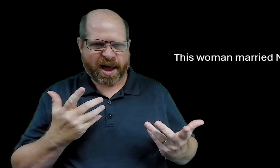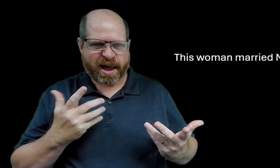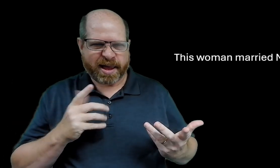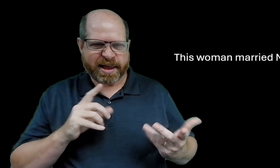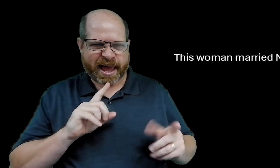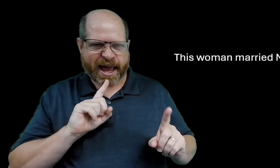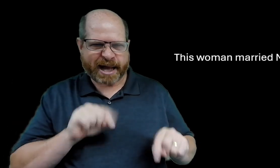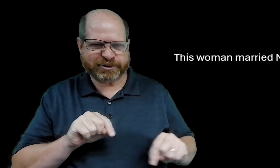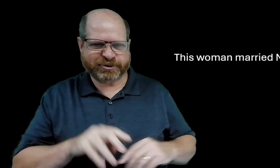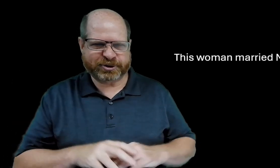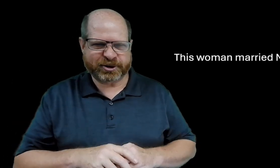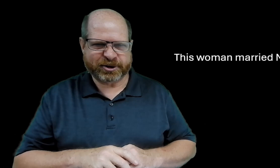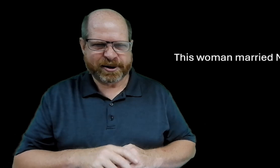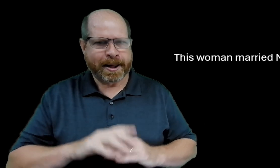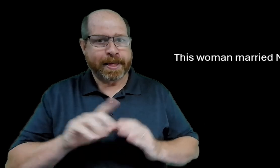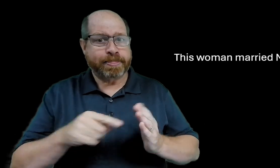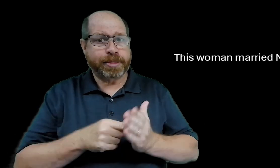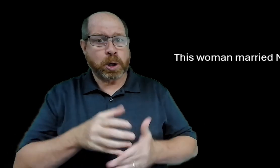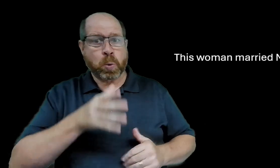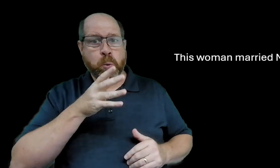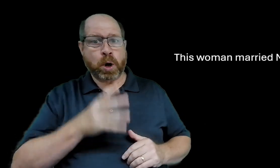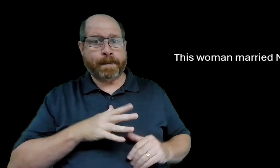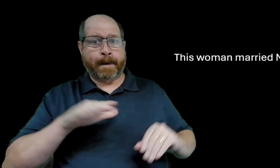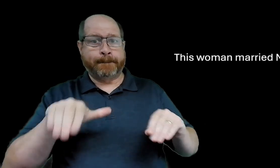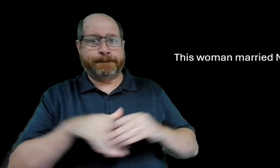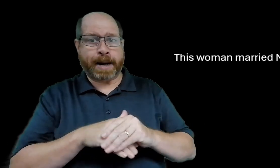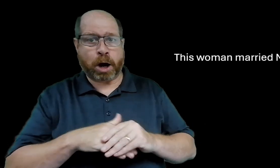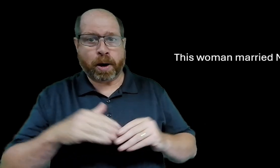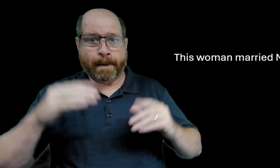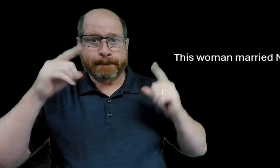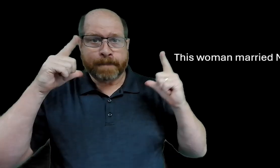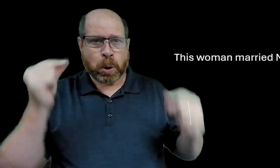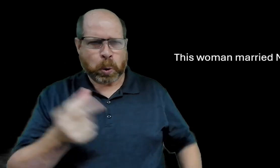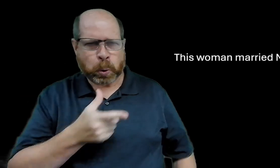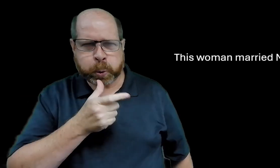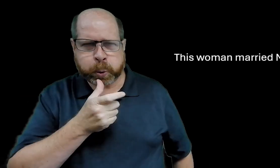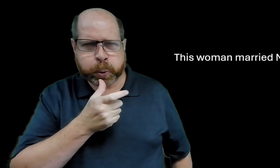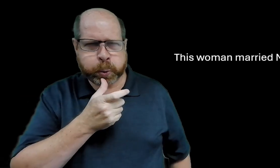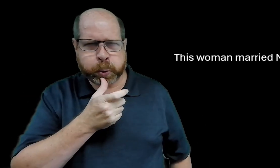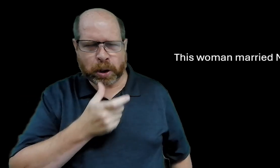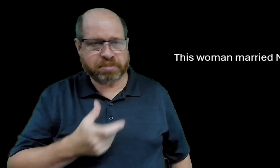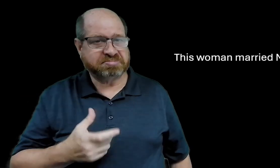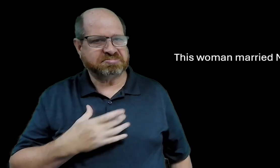did you find the answer this woman married moses who